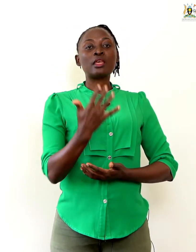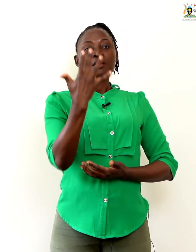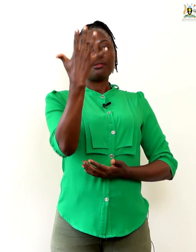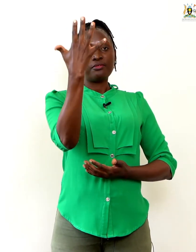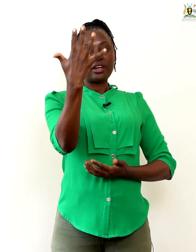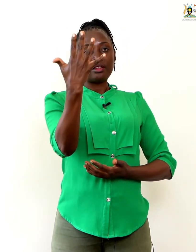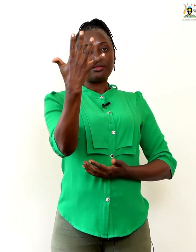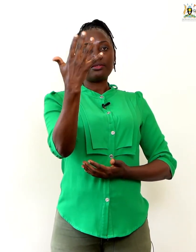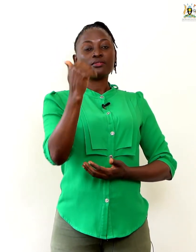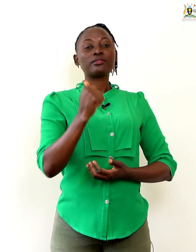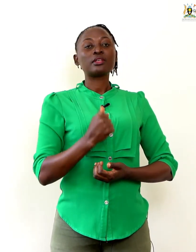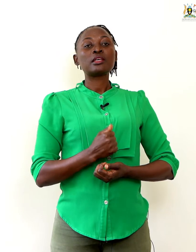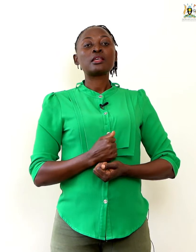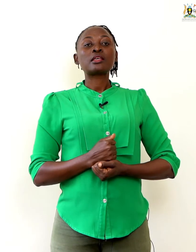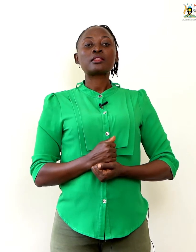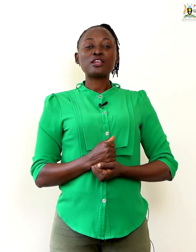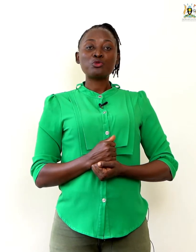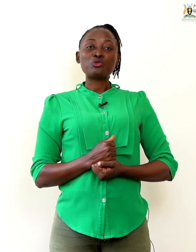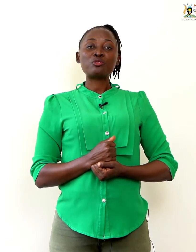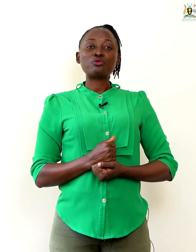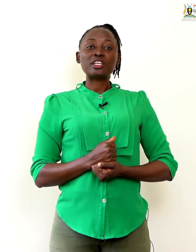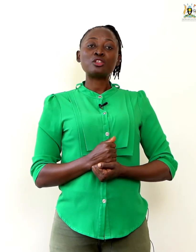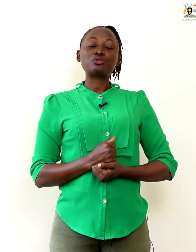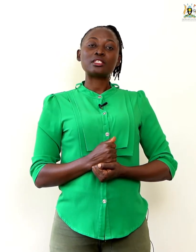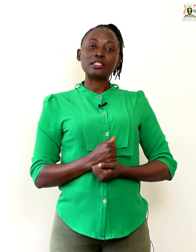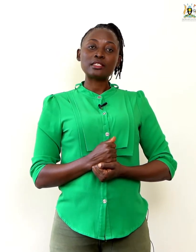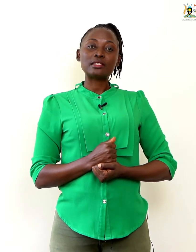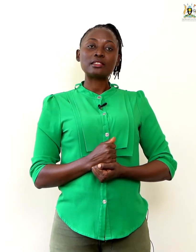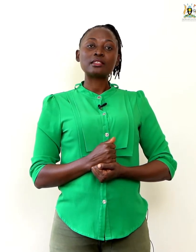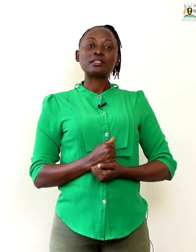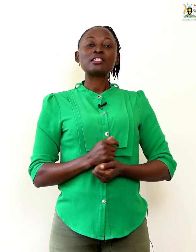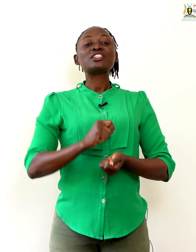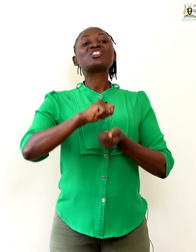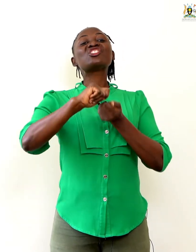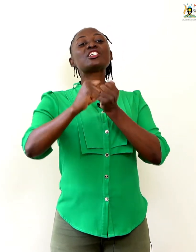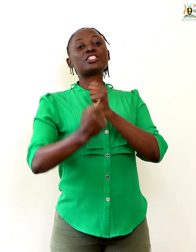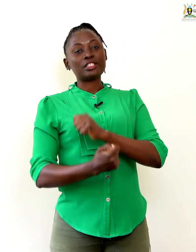5. 5. 5. Then when we get to 6, it changes.